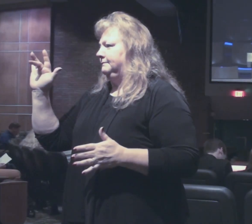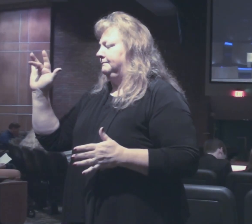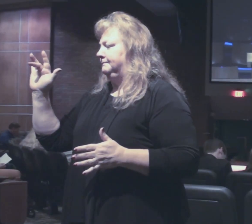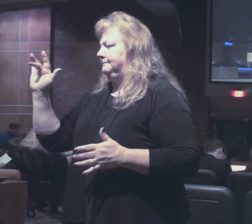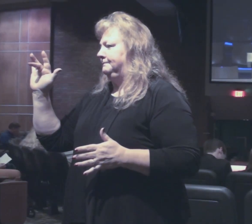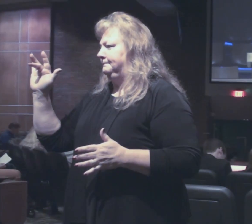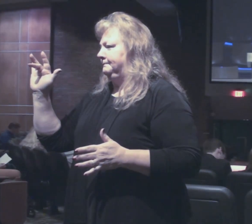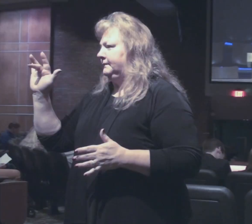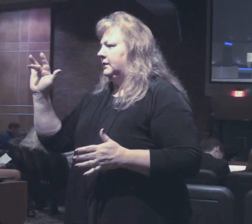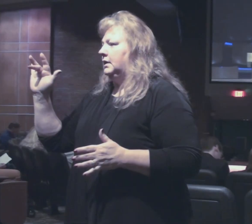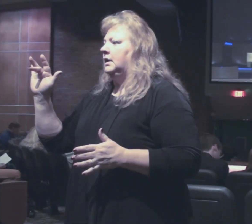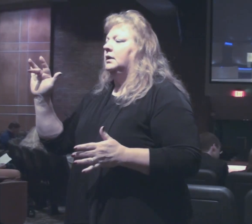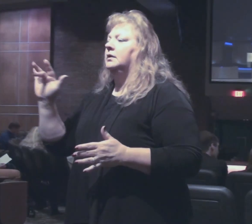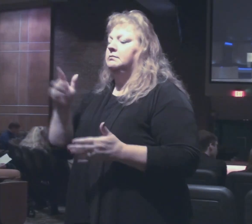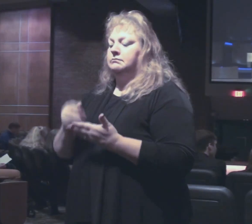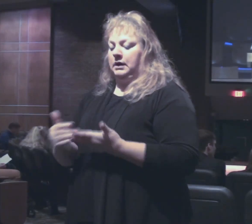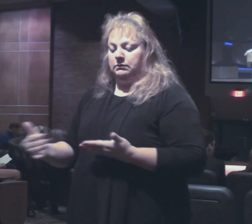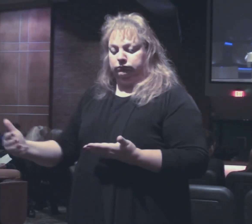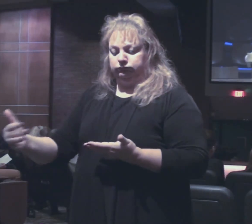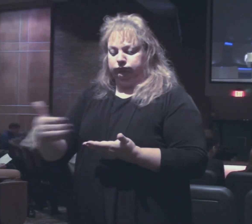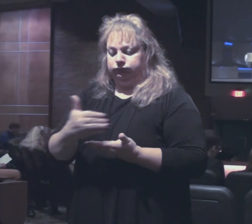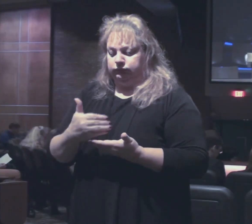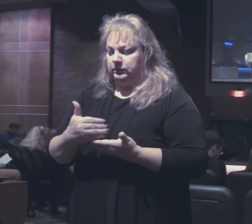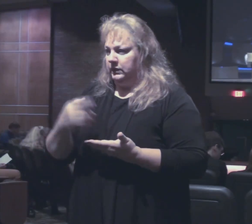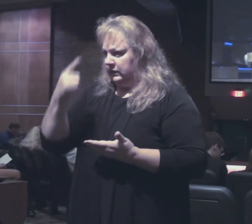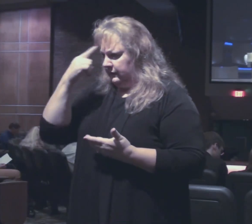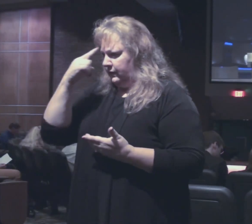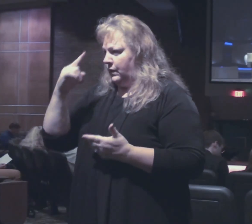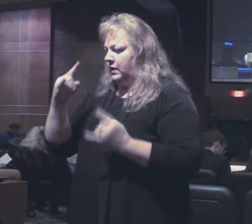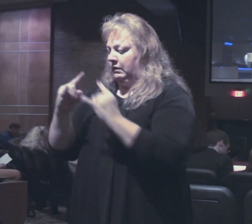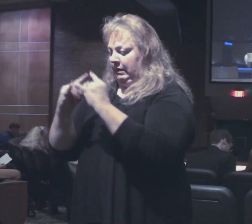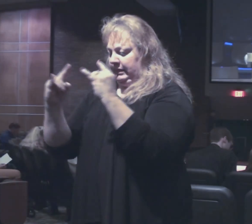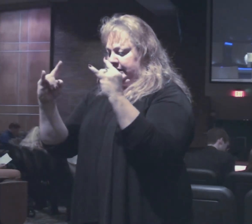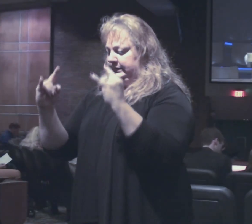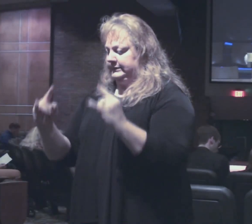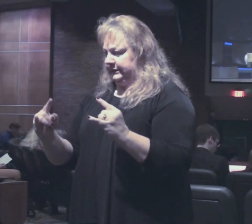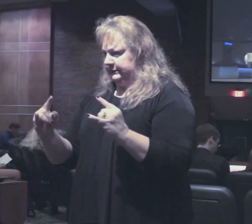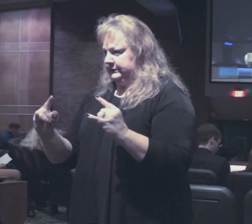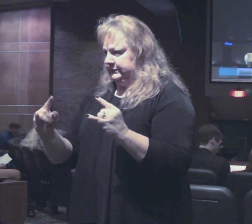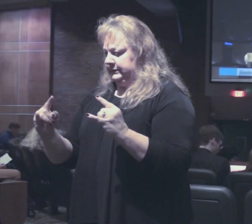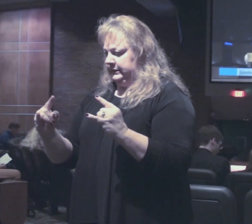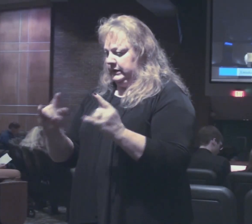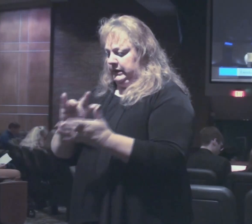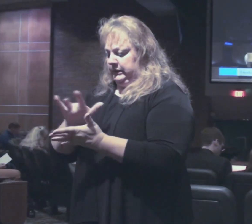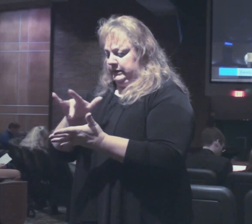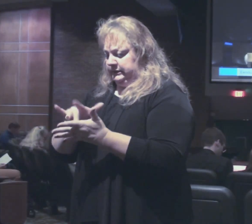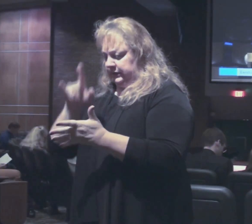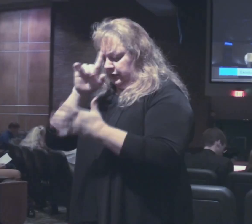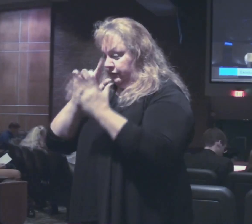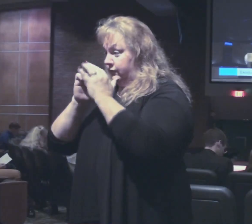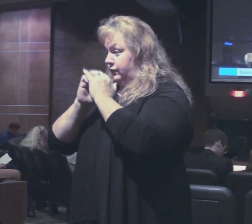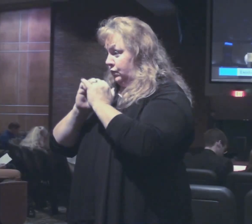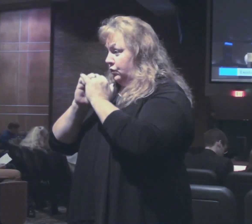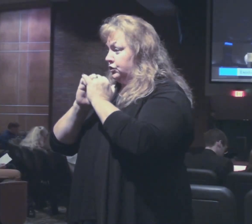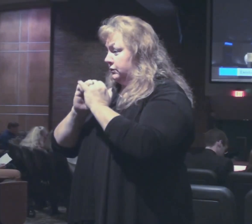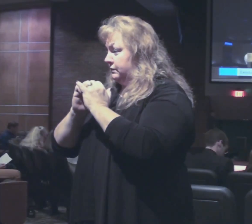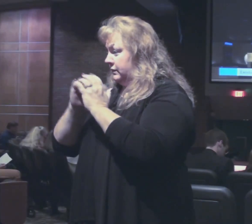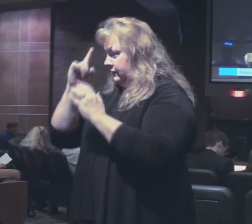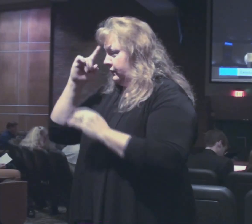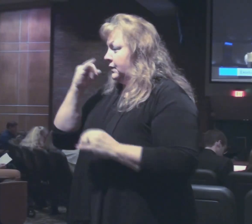And here they're taking an offering for the tabernacle that will be the center of worship for the nation Israel.